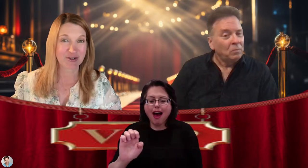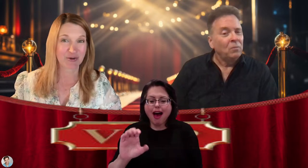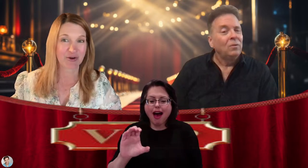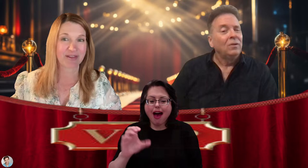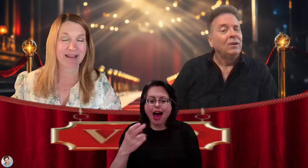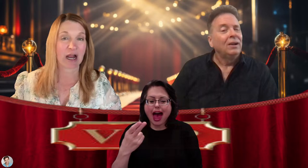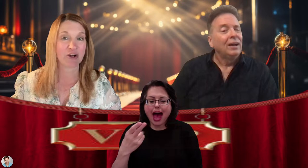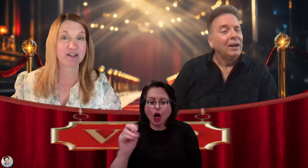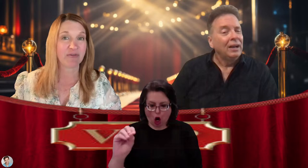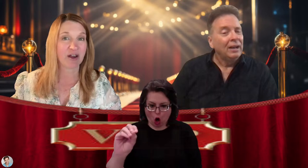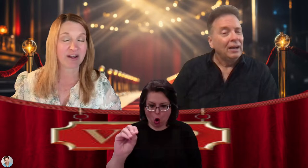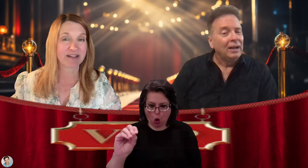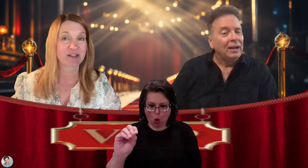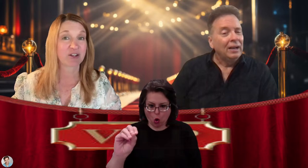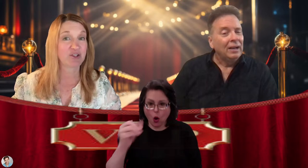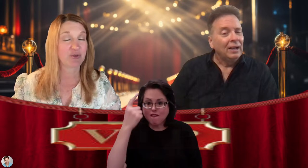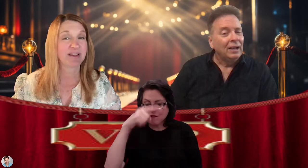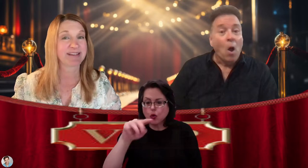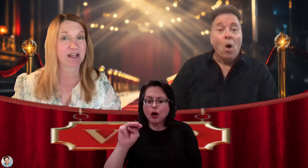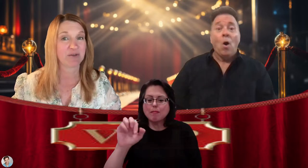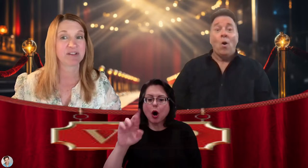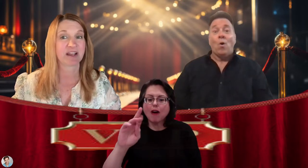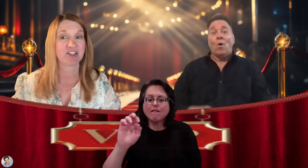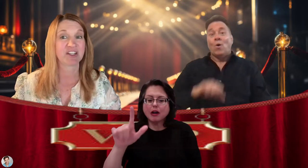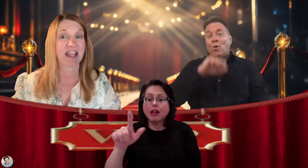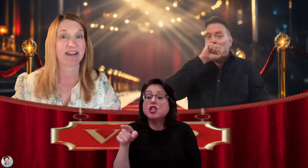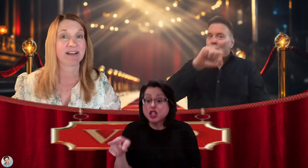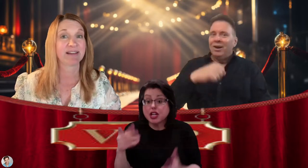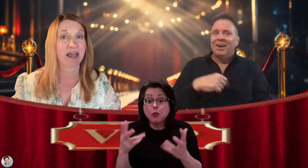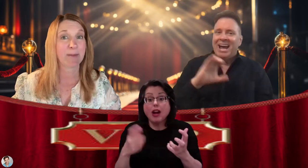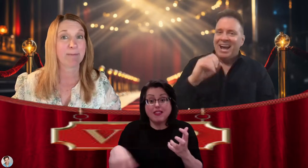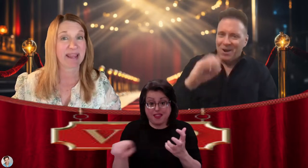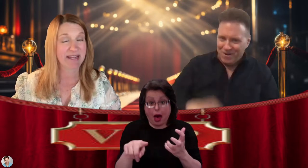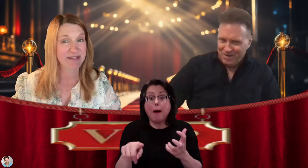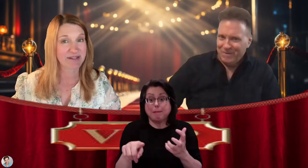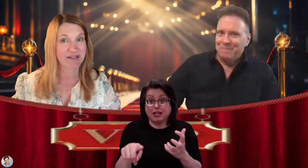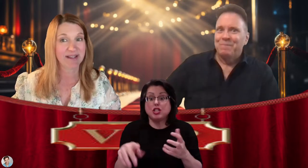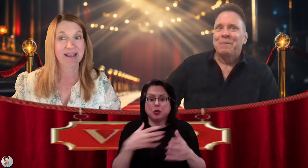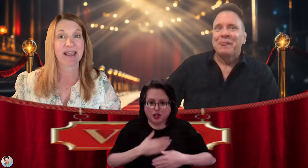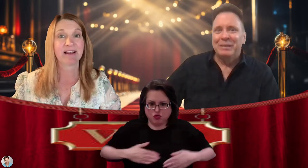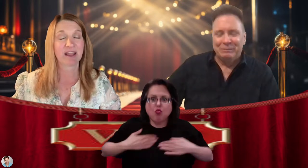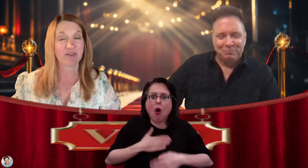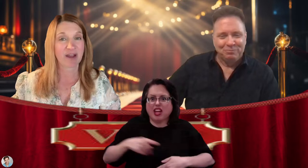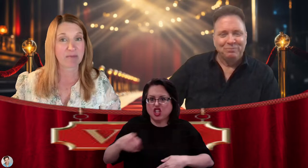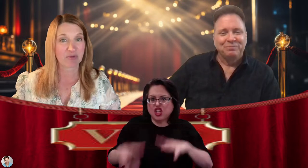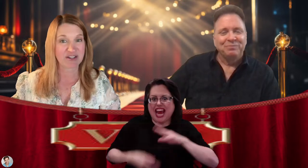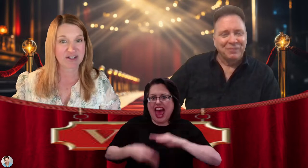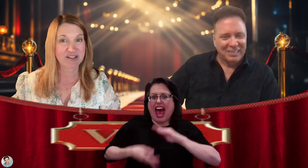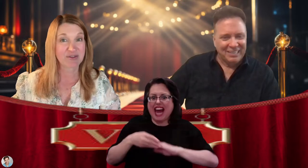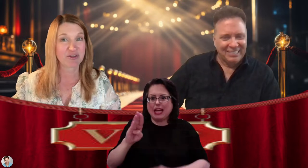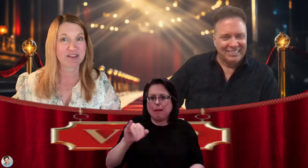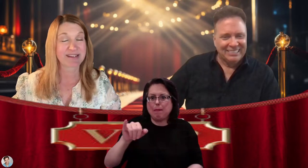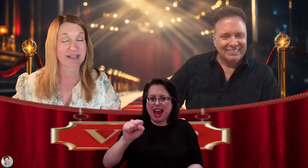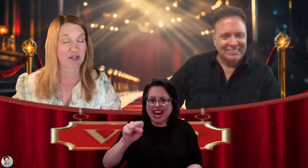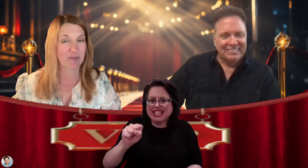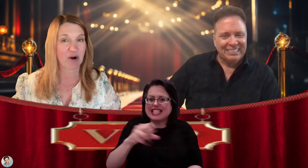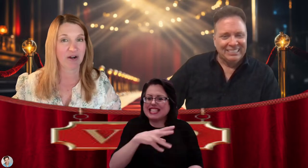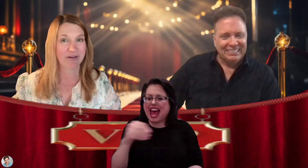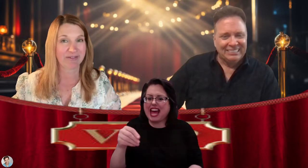sure that our deaf audience could enjoy the sound design. She added a lot of bass and a lot of vibration. So during the scary parts,